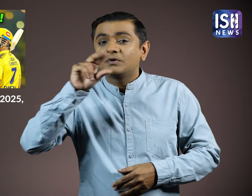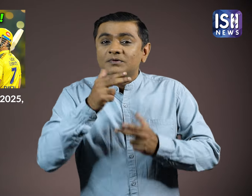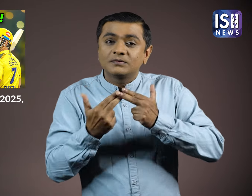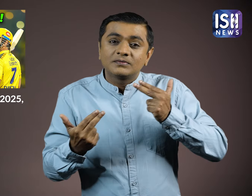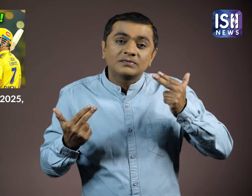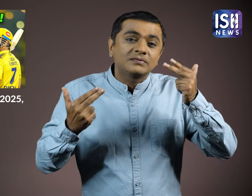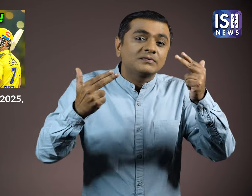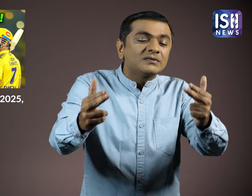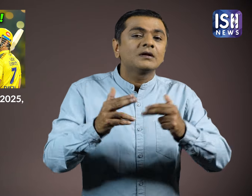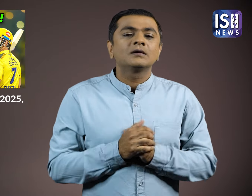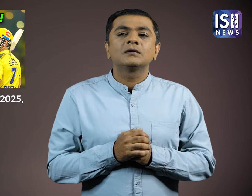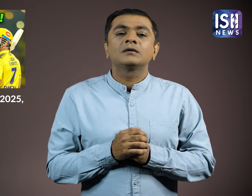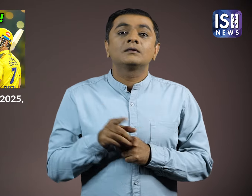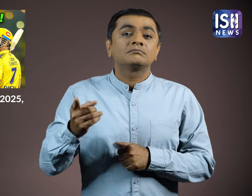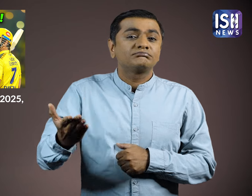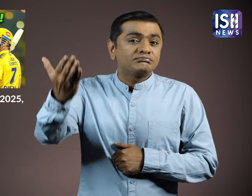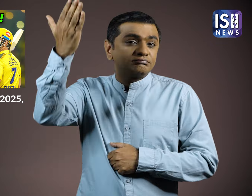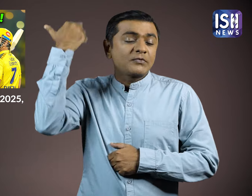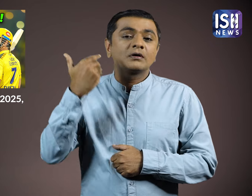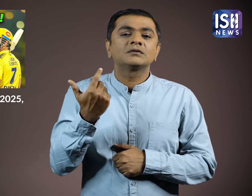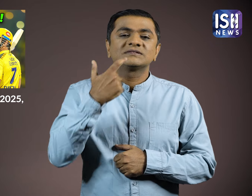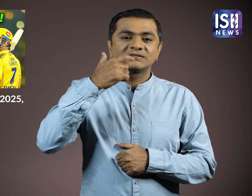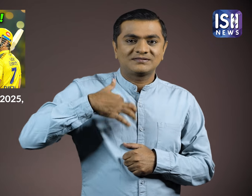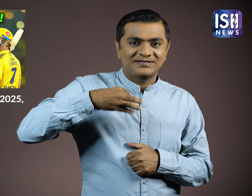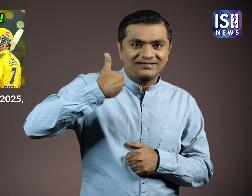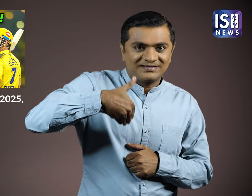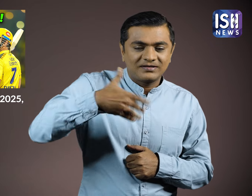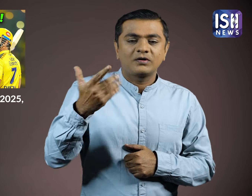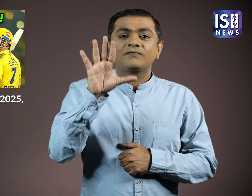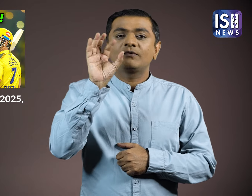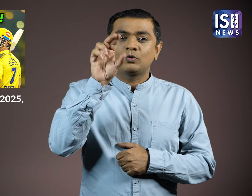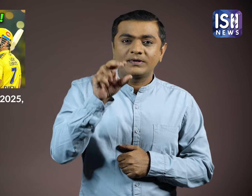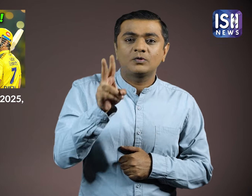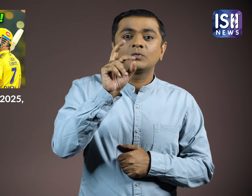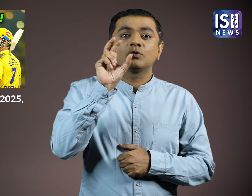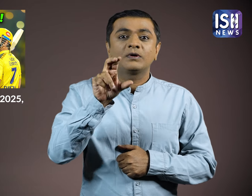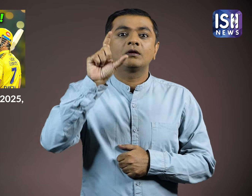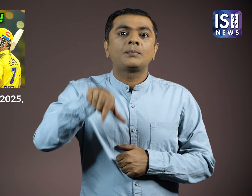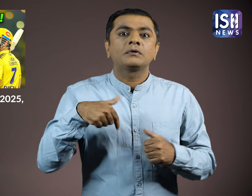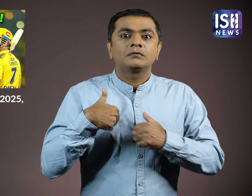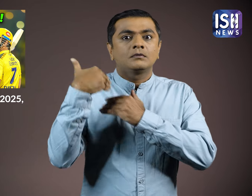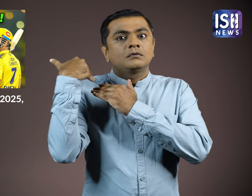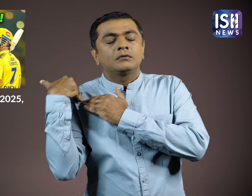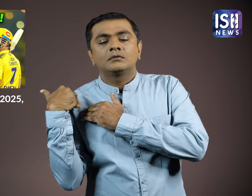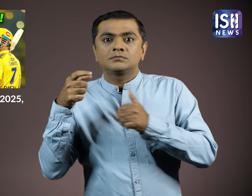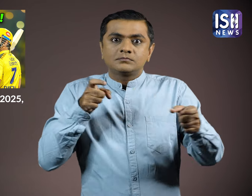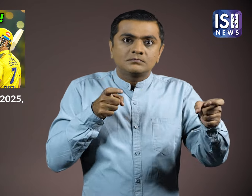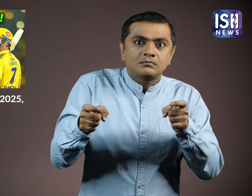During the event he said that being the captain of the Indian team for test matches, ODIs and